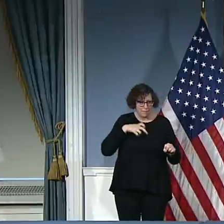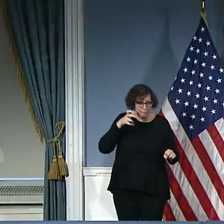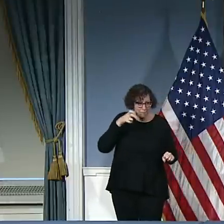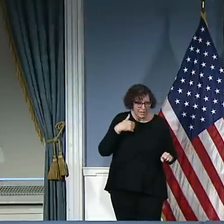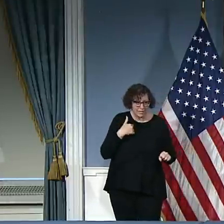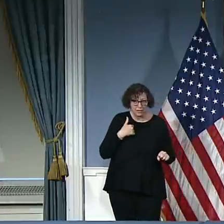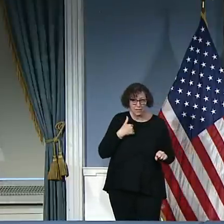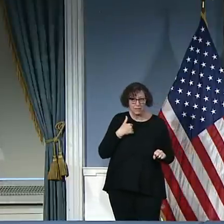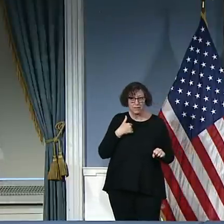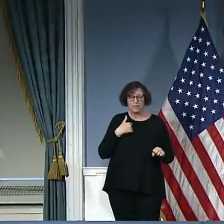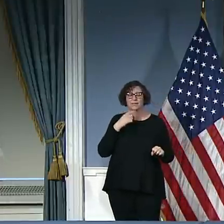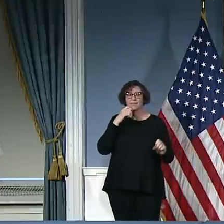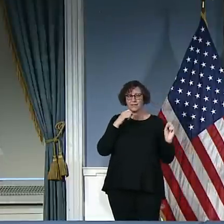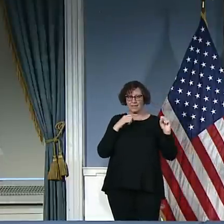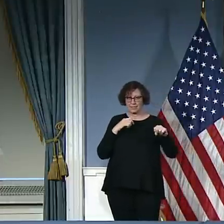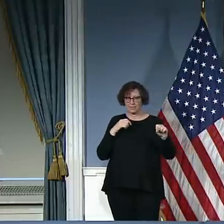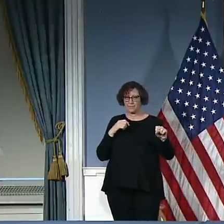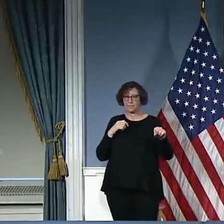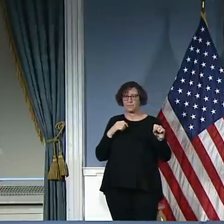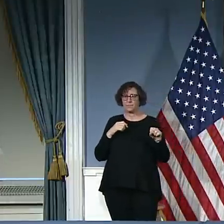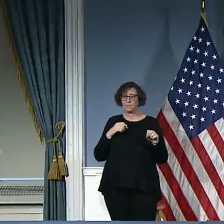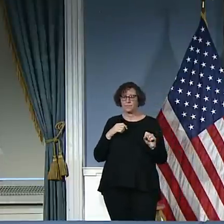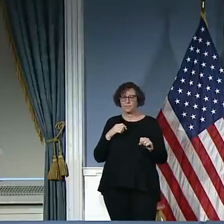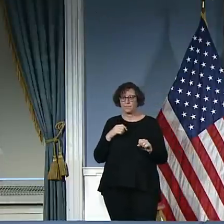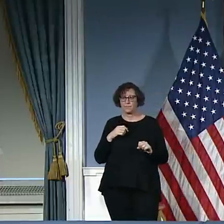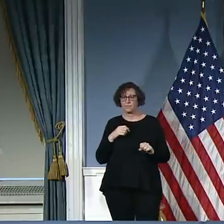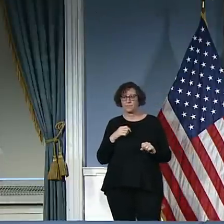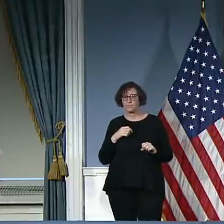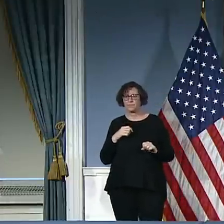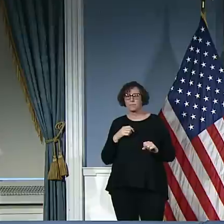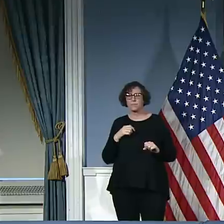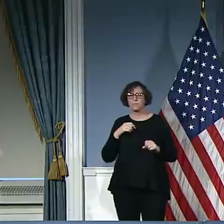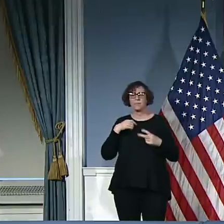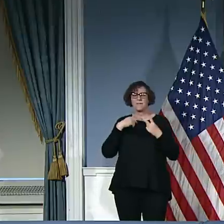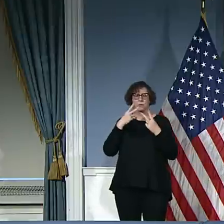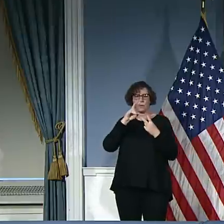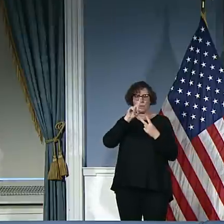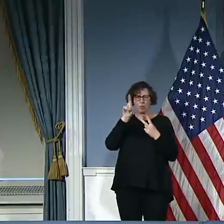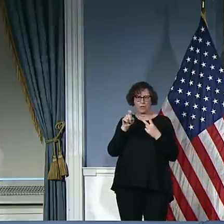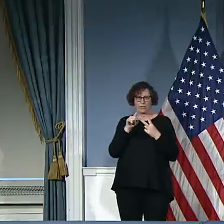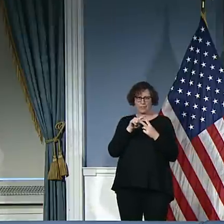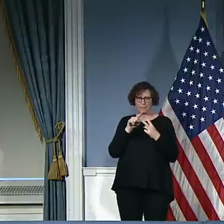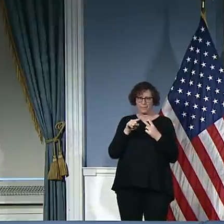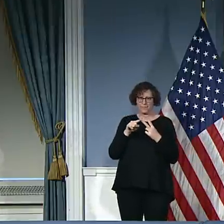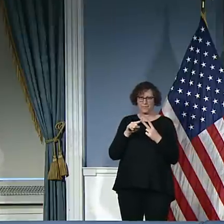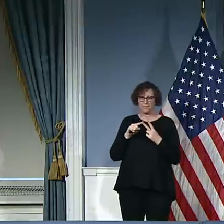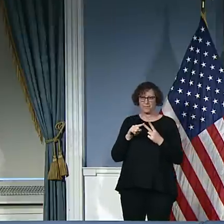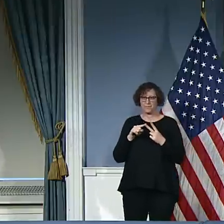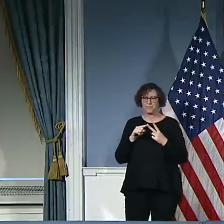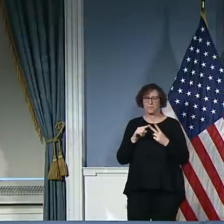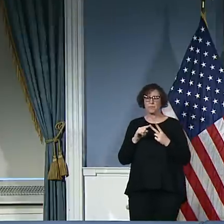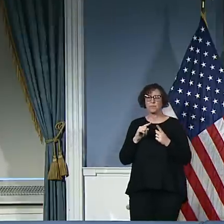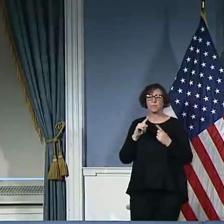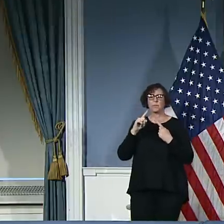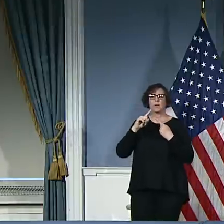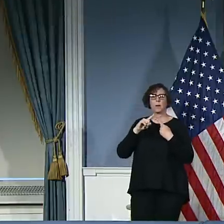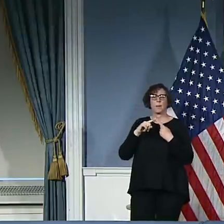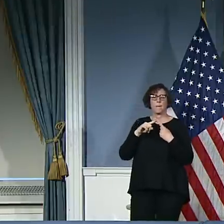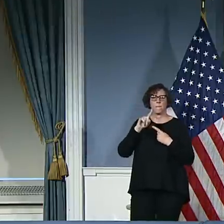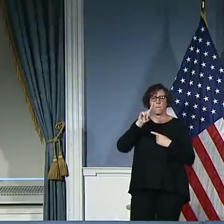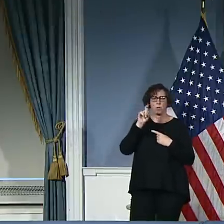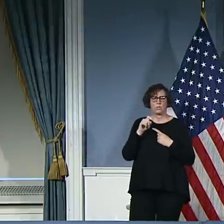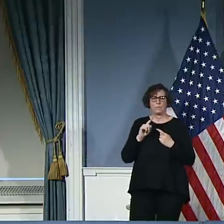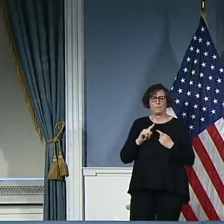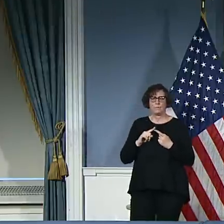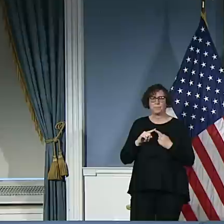Good. How are you? Good. So two quick questions here. Can you tell me when the city was notified that they'd be getting